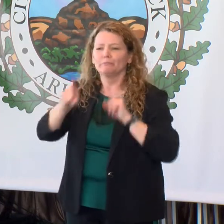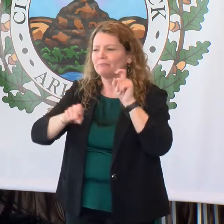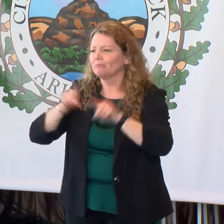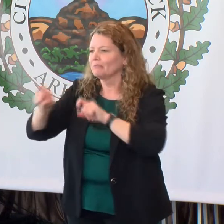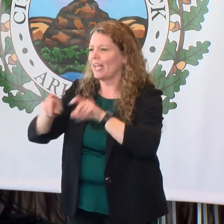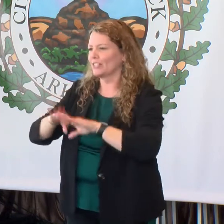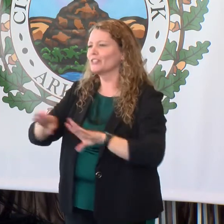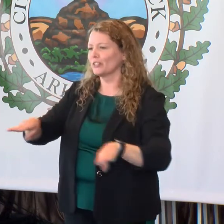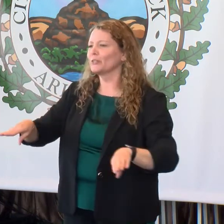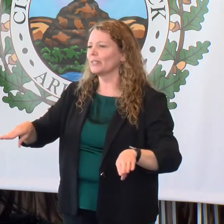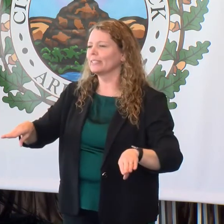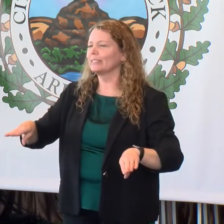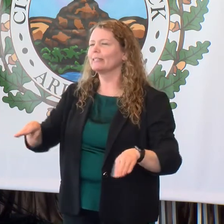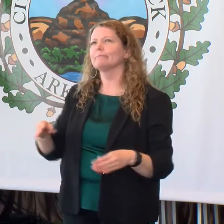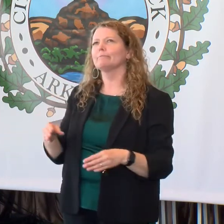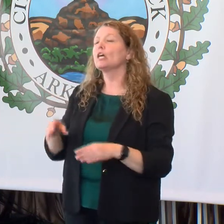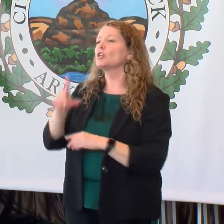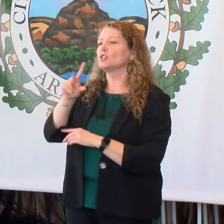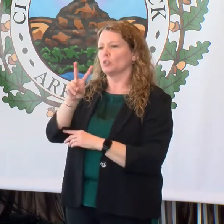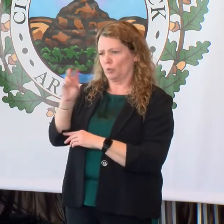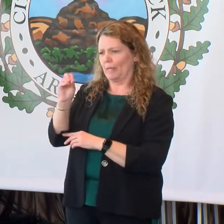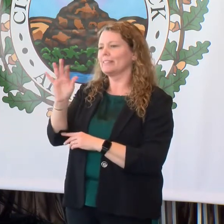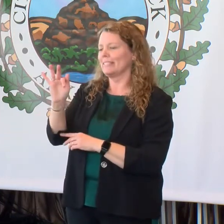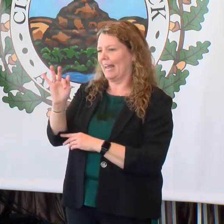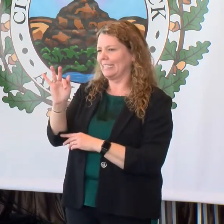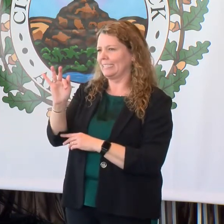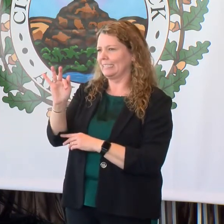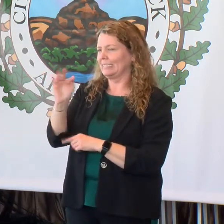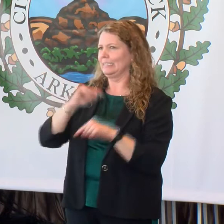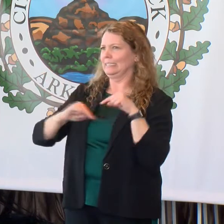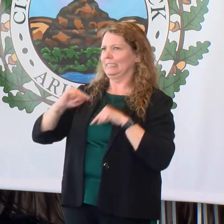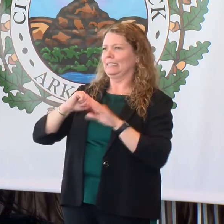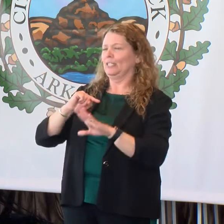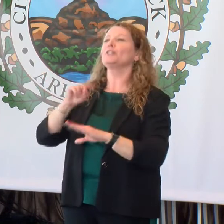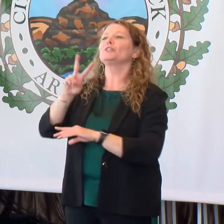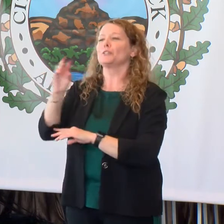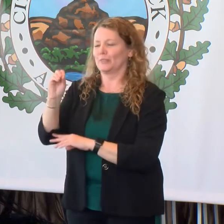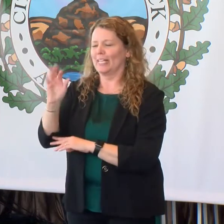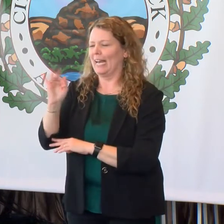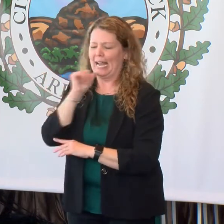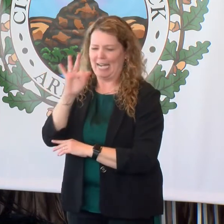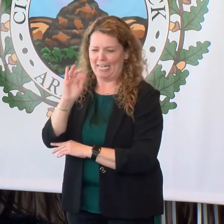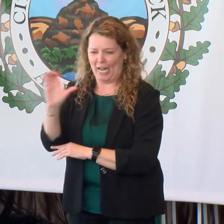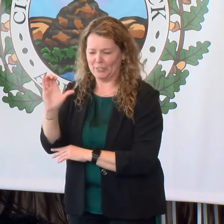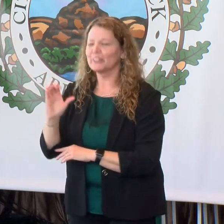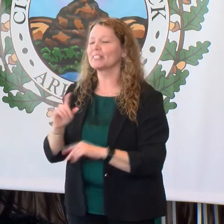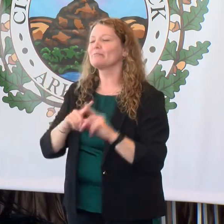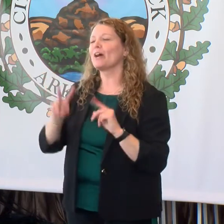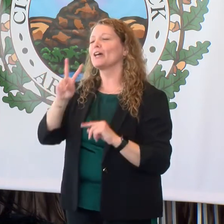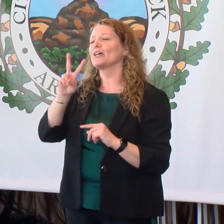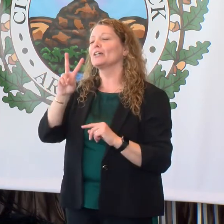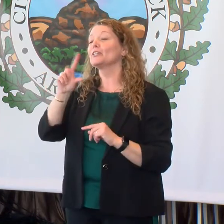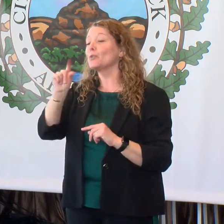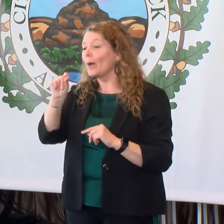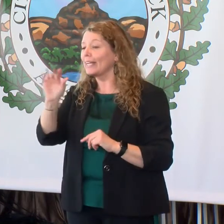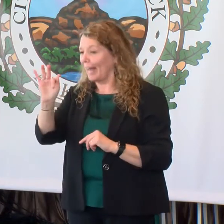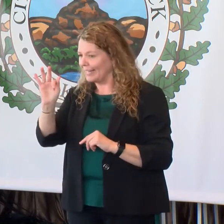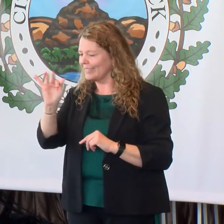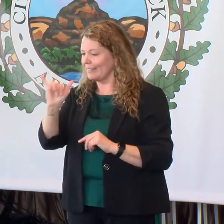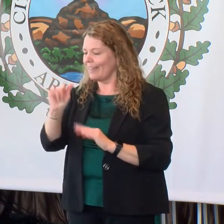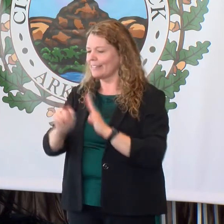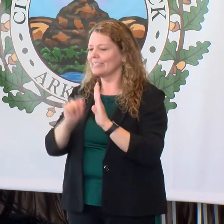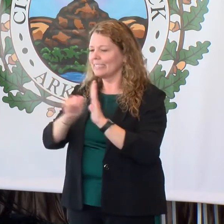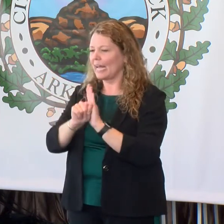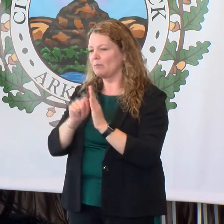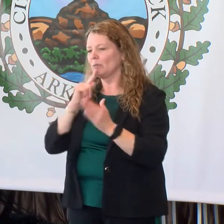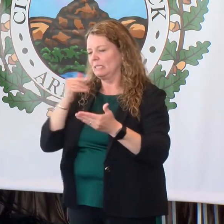In 19, well, excuse me, 2019, I don't want to go back too far there, the 1900s, but in 2019, at